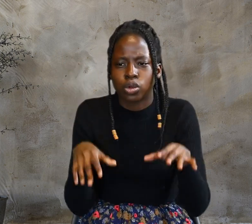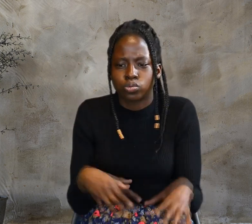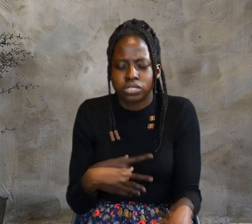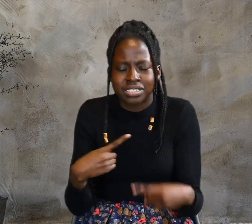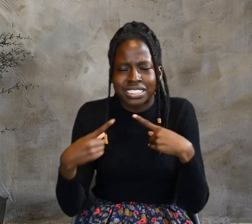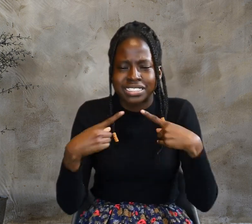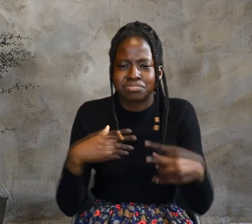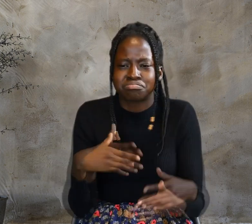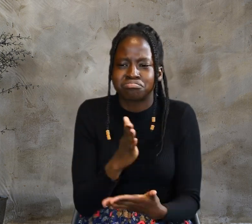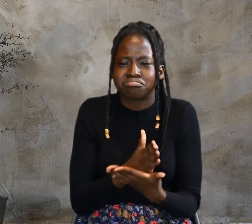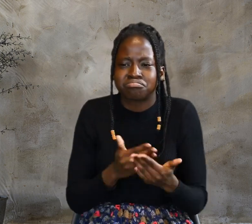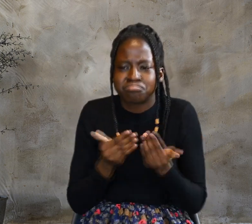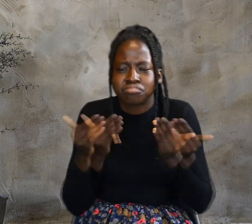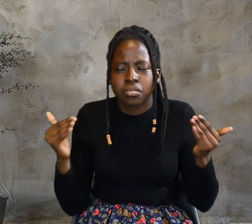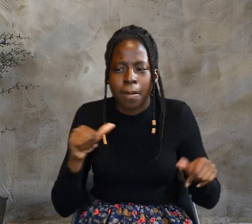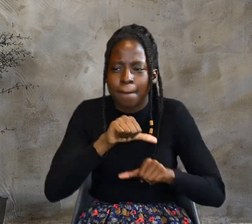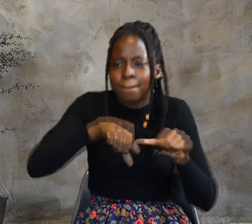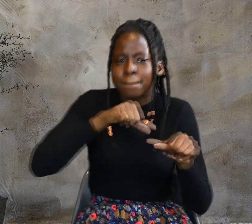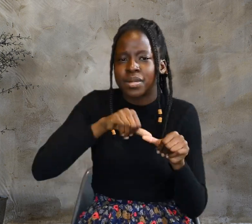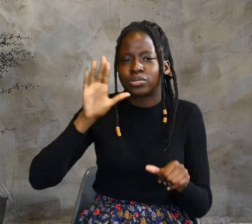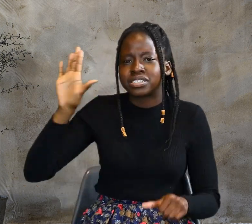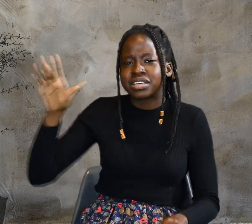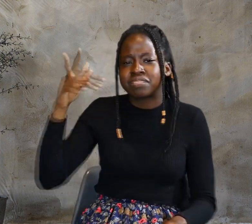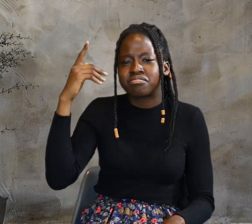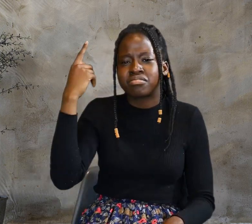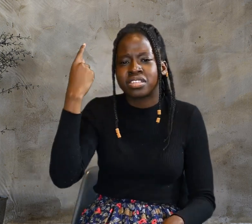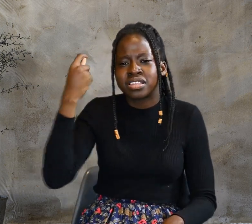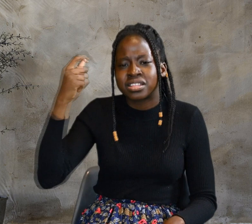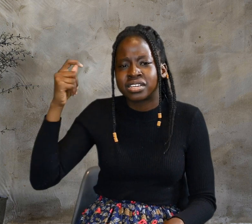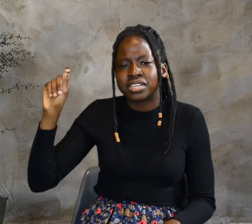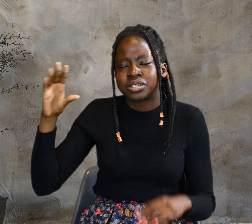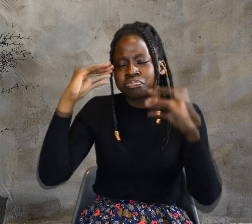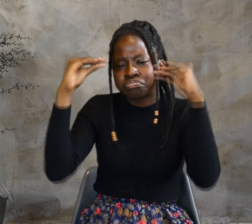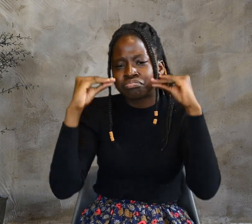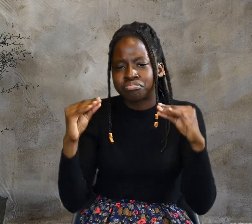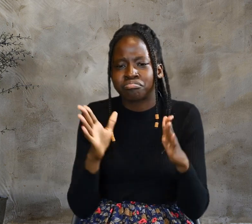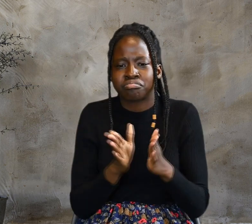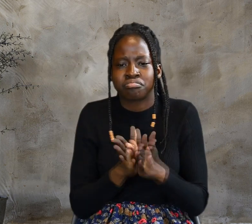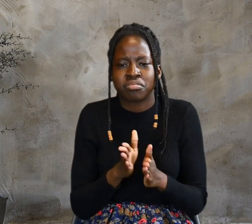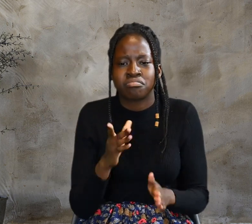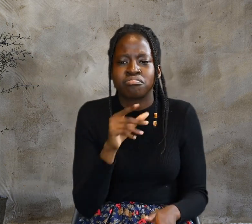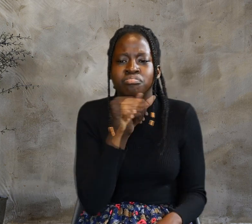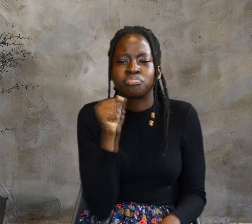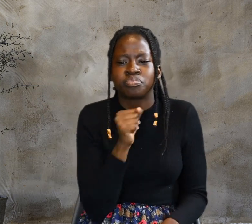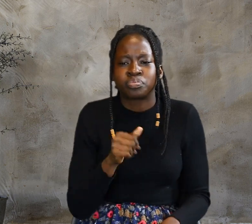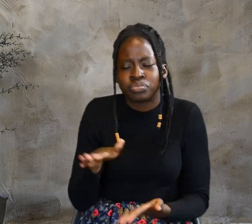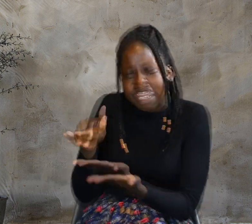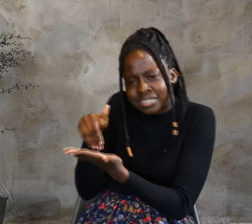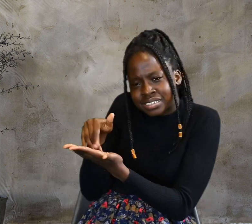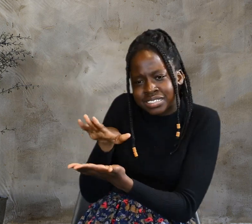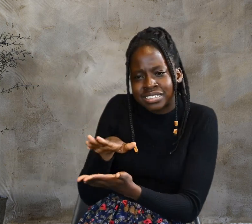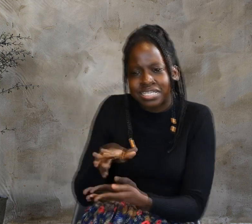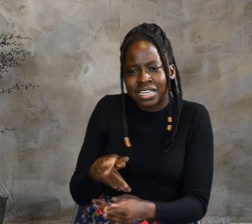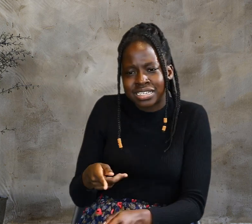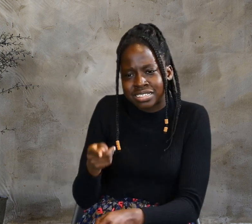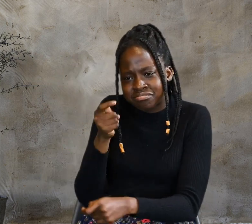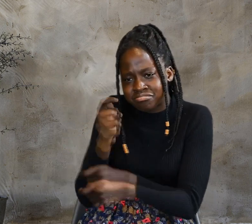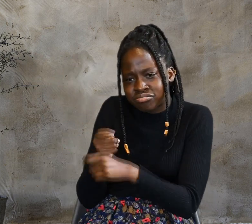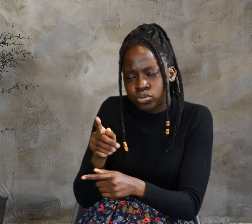Then the chief priests and the Pharisees sent temple guards to arrest him. Jesus